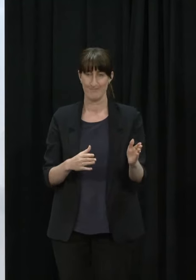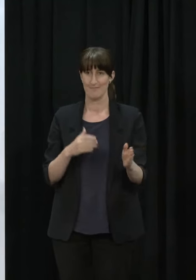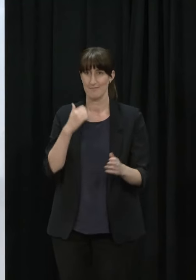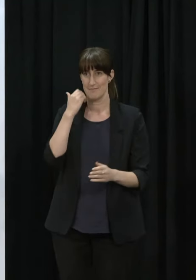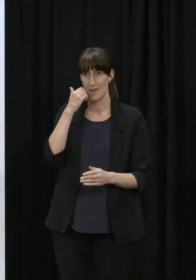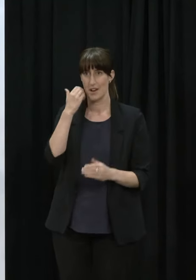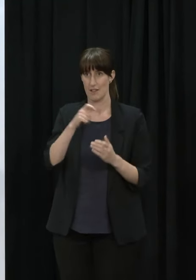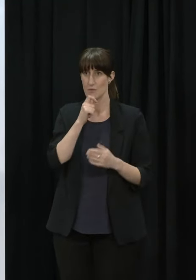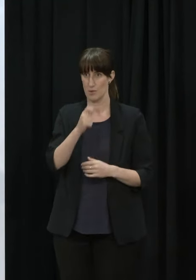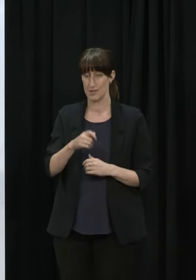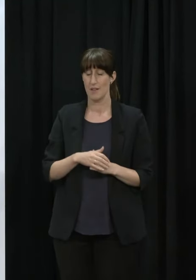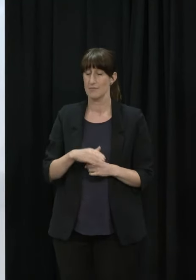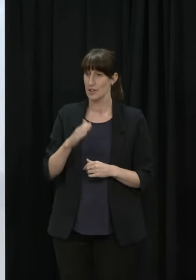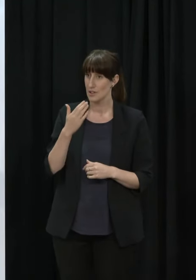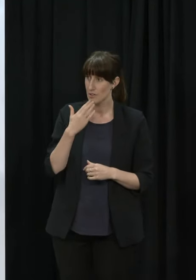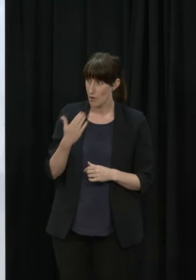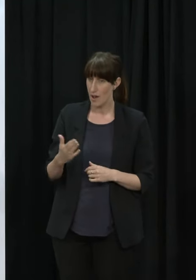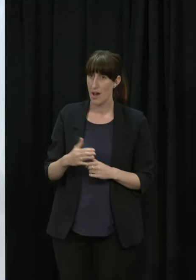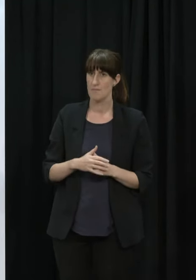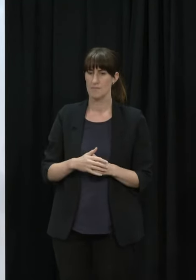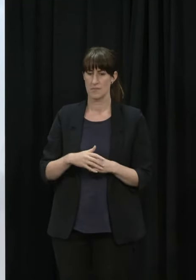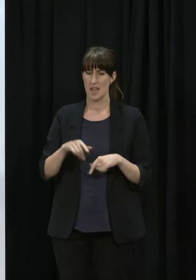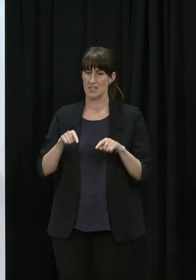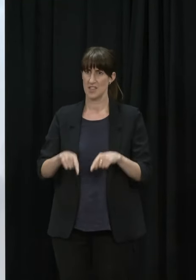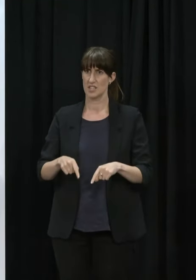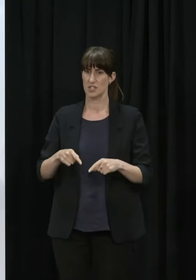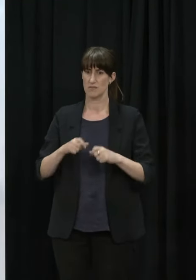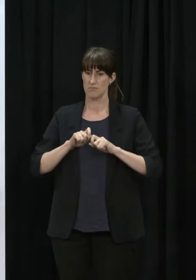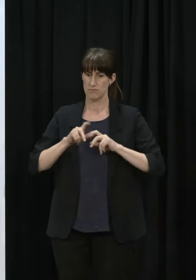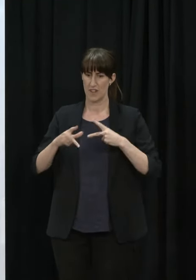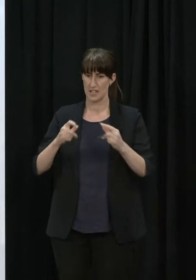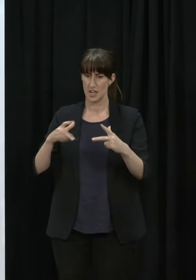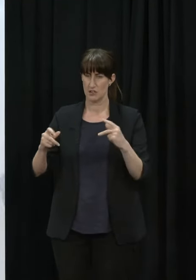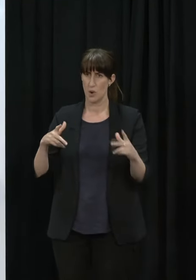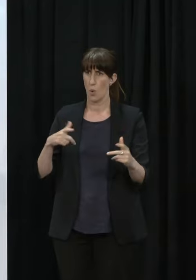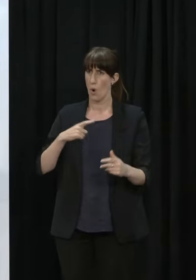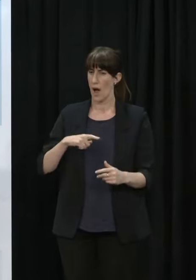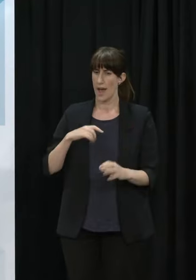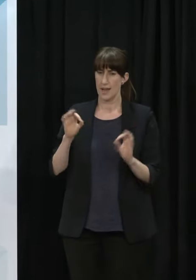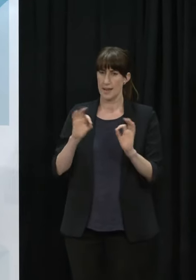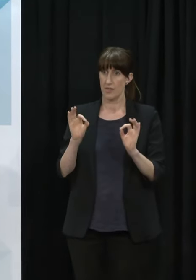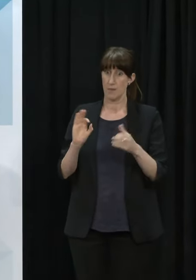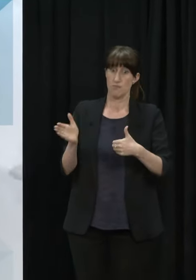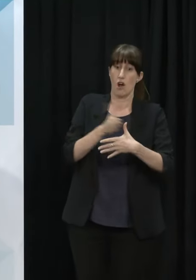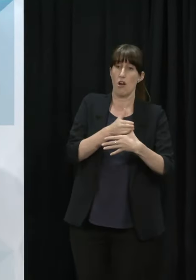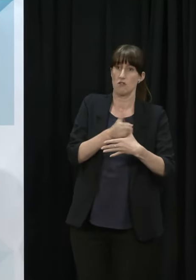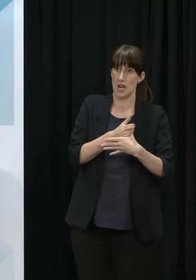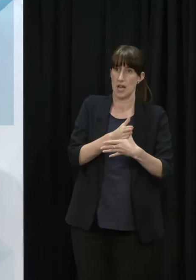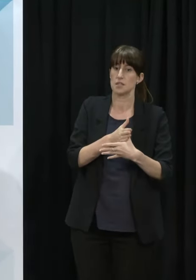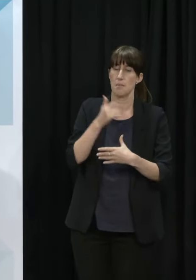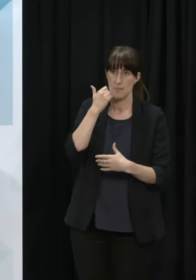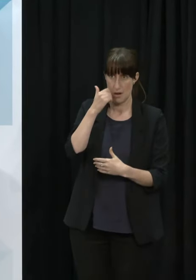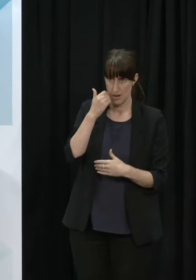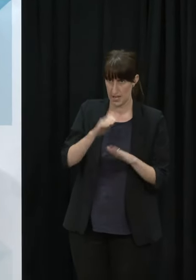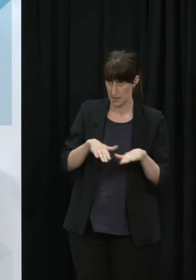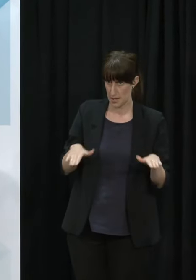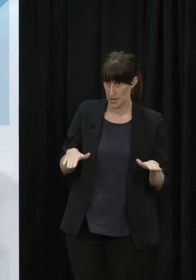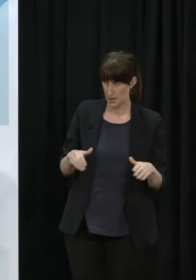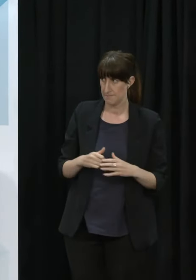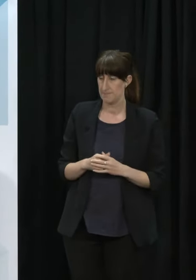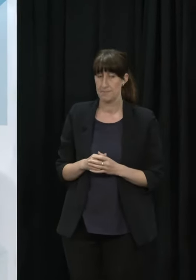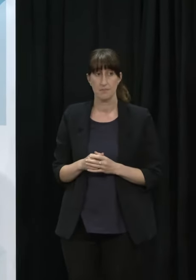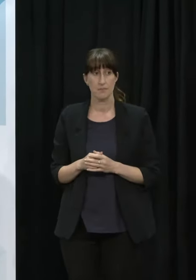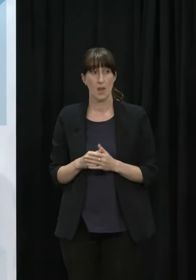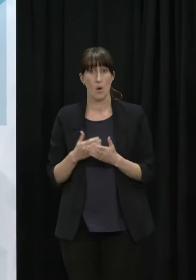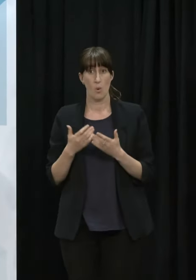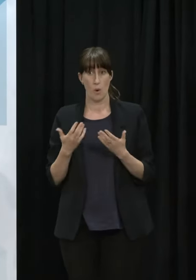Why aren't tamariki Māori being prioritised in this rollout? We are fortunate that we will have enough supply of the vaccine when it